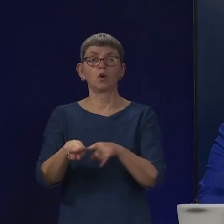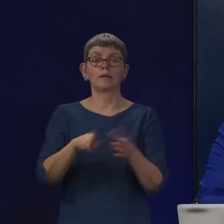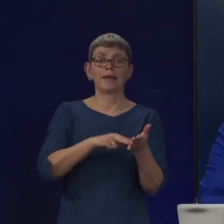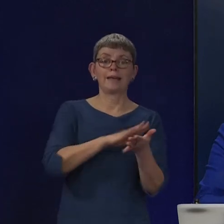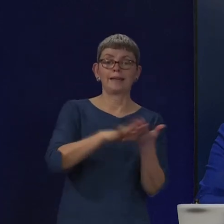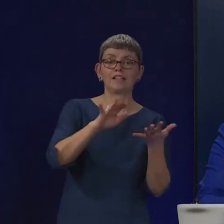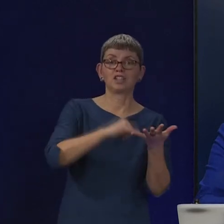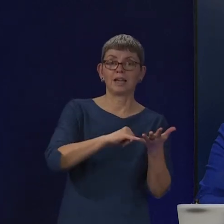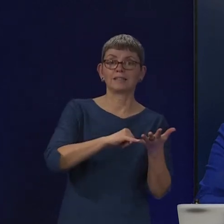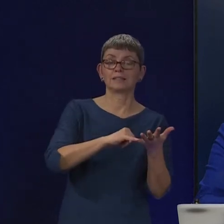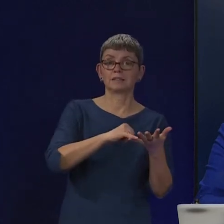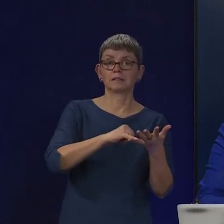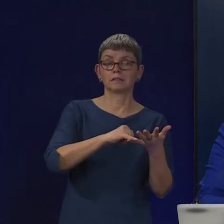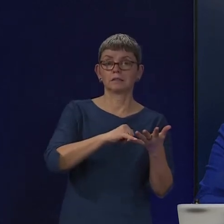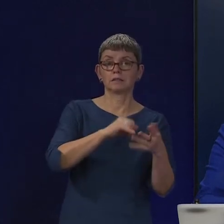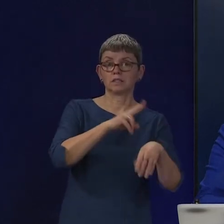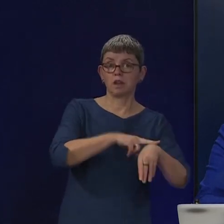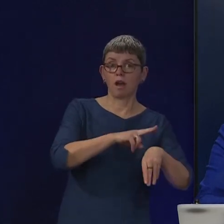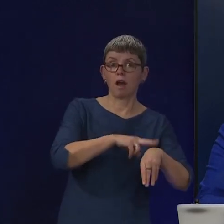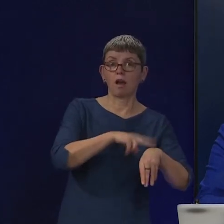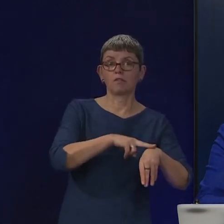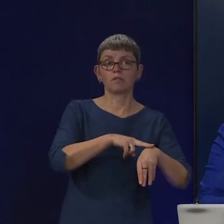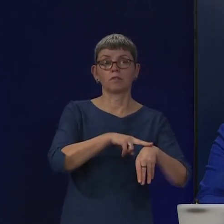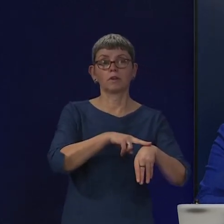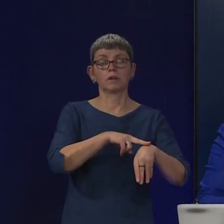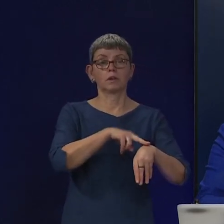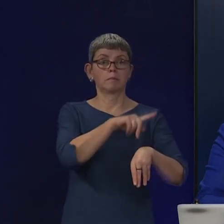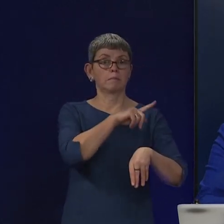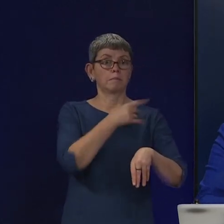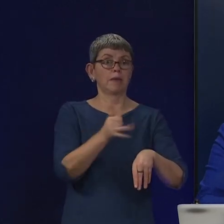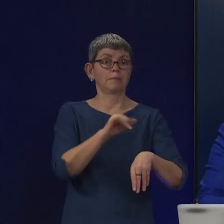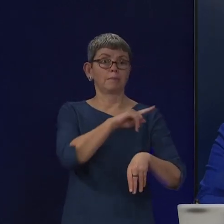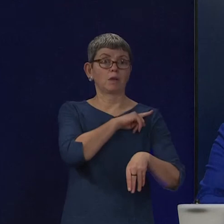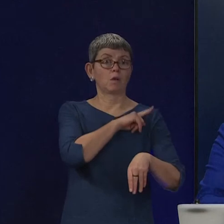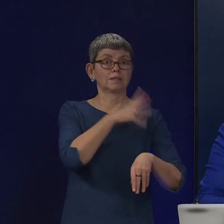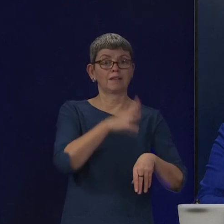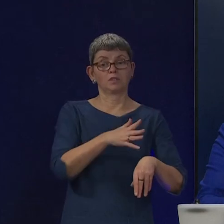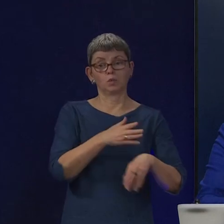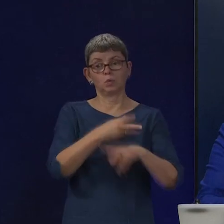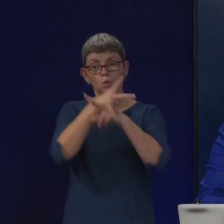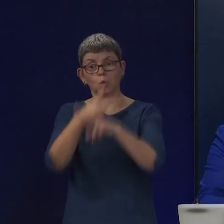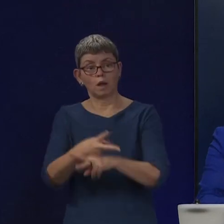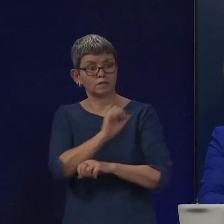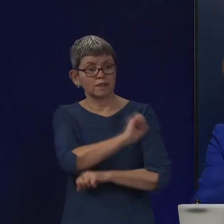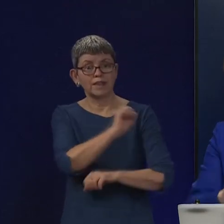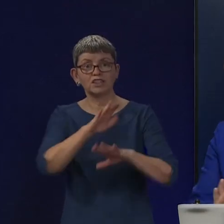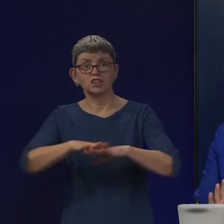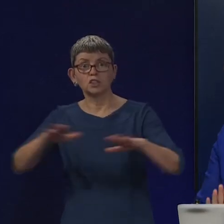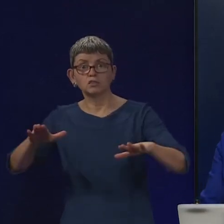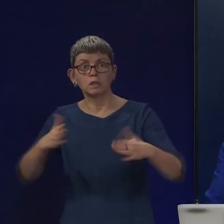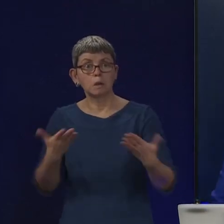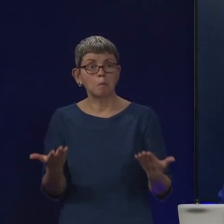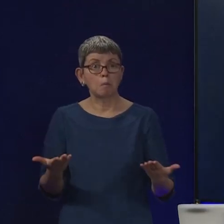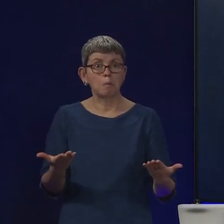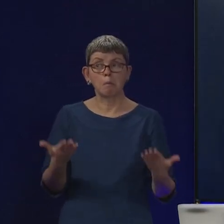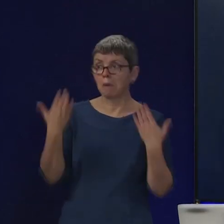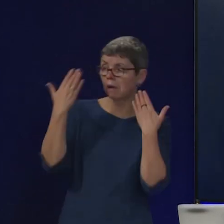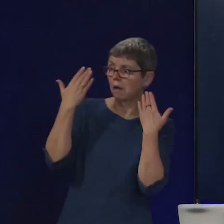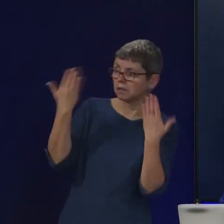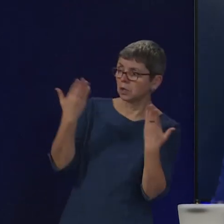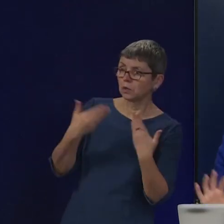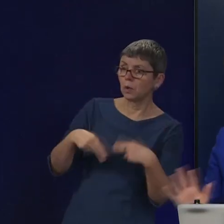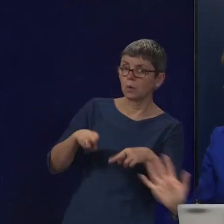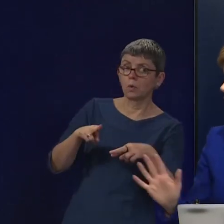staff, agency staff, or even full-time staff having to take time off to care for children? I am not aware that that is